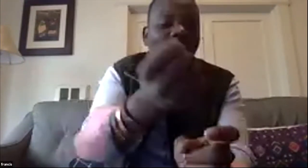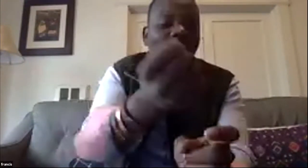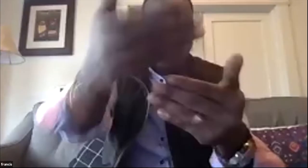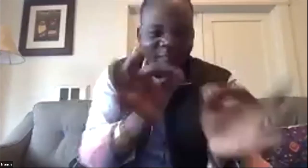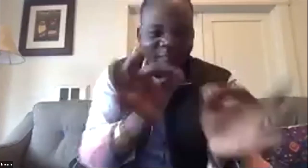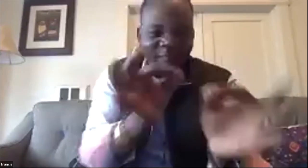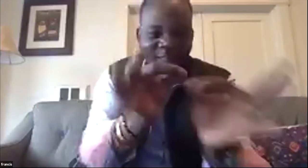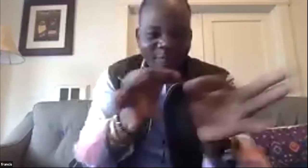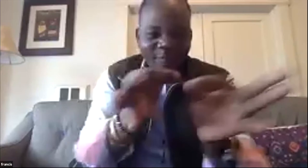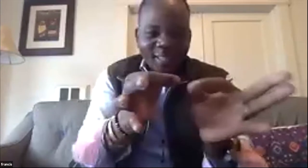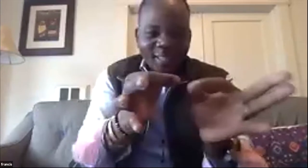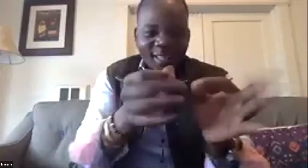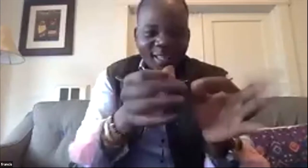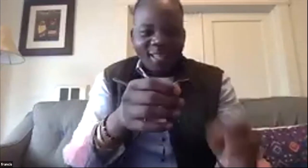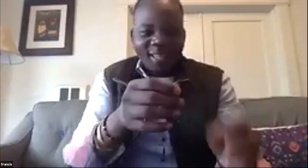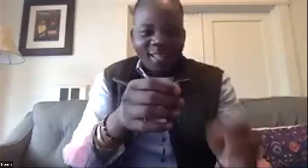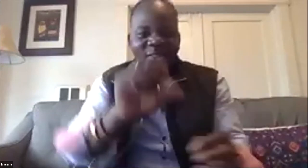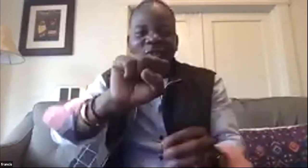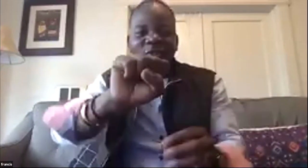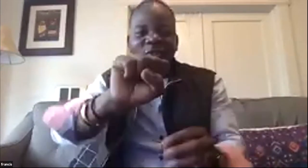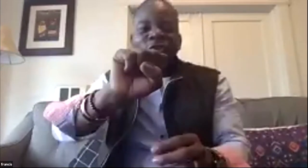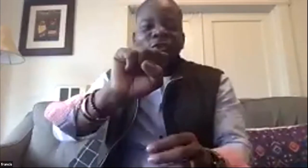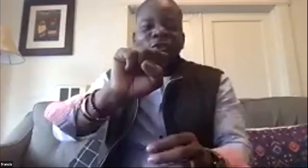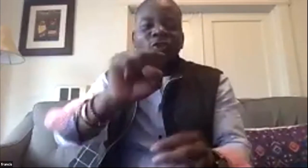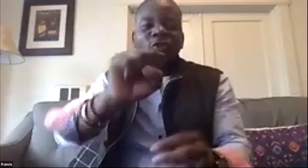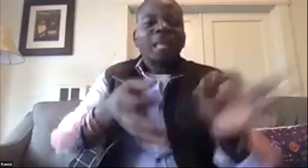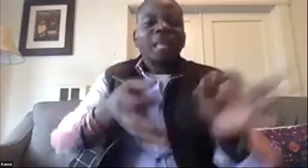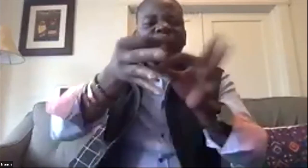okay so first francis wants